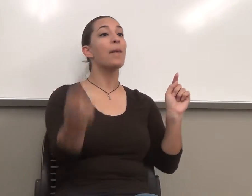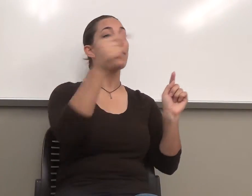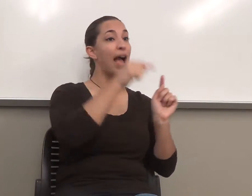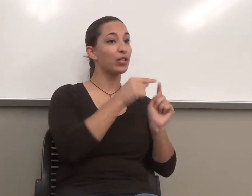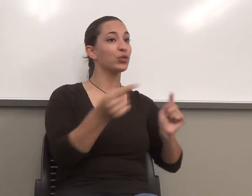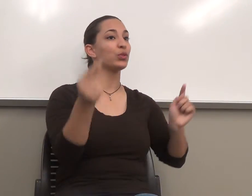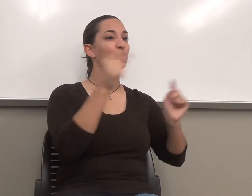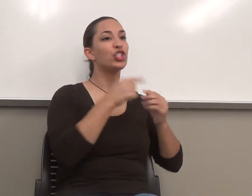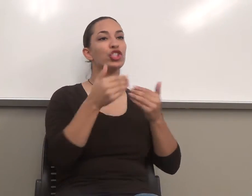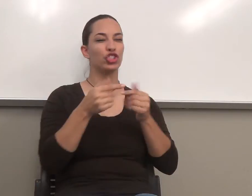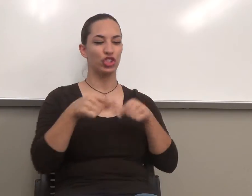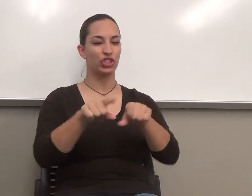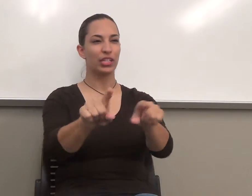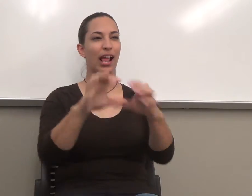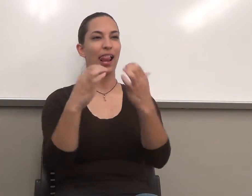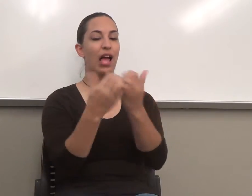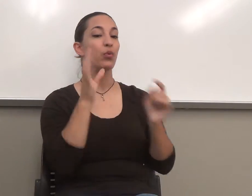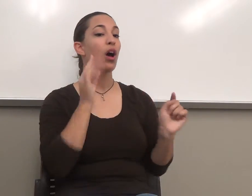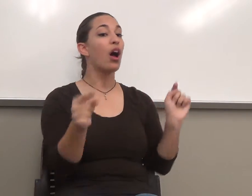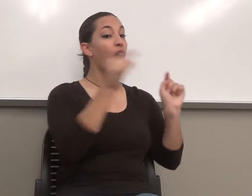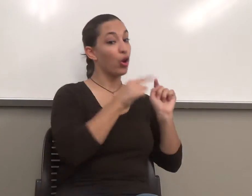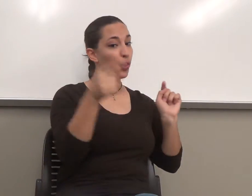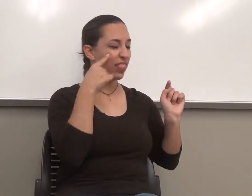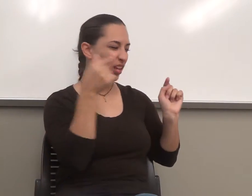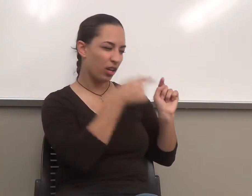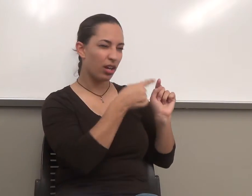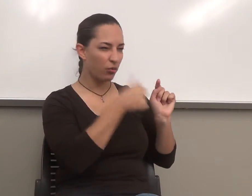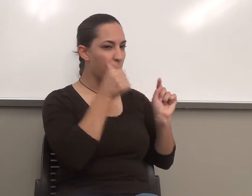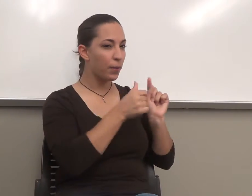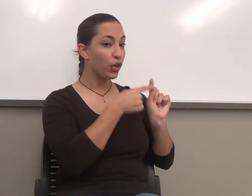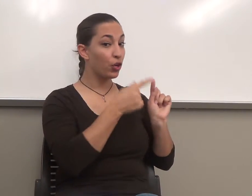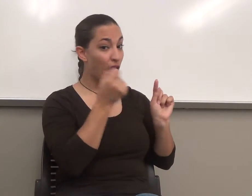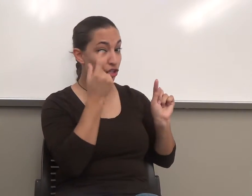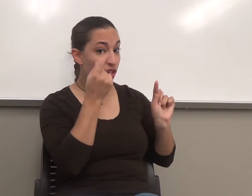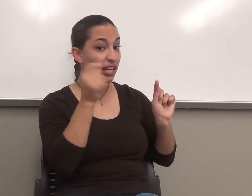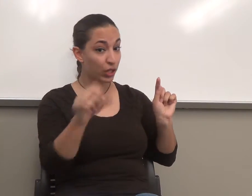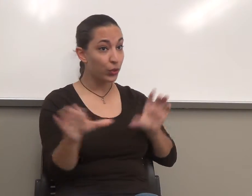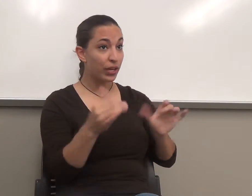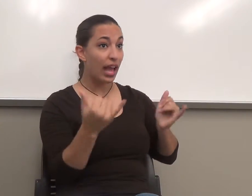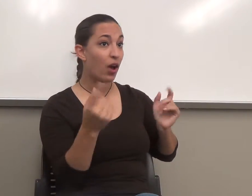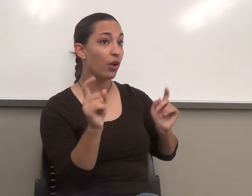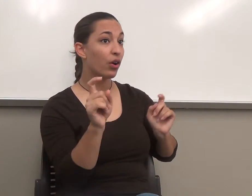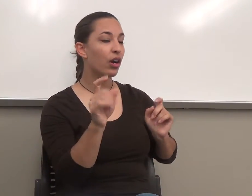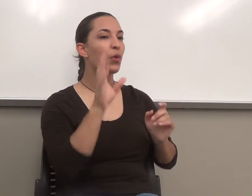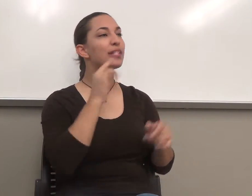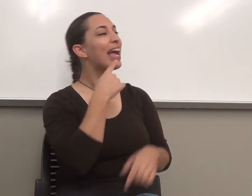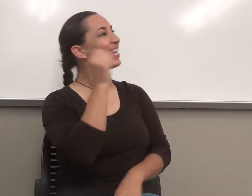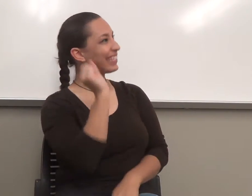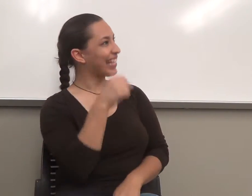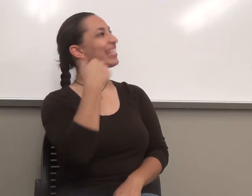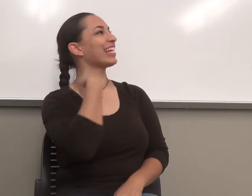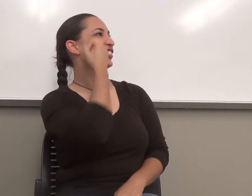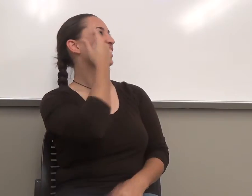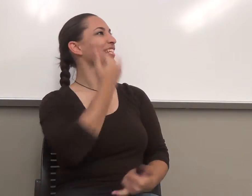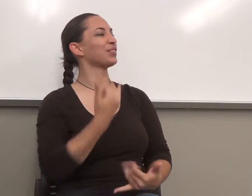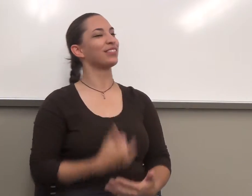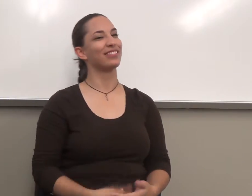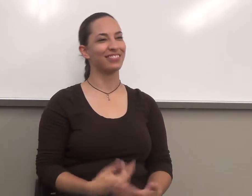do you think you understand this, and you can do it now? And you will say yes. You understand what that means. Okay.